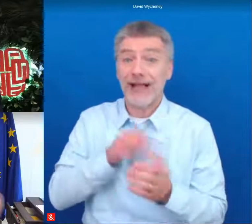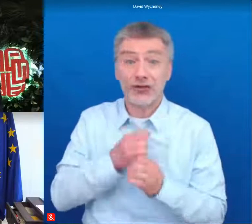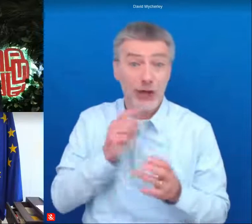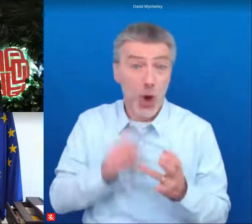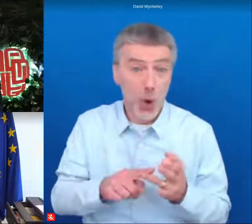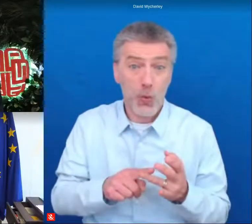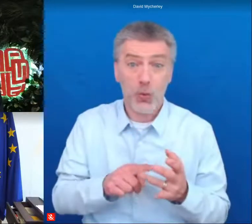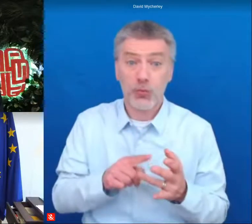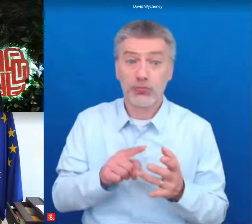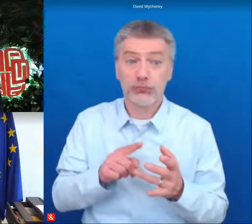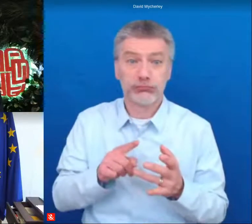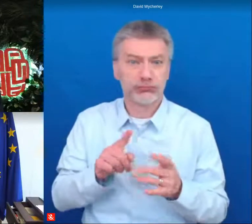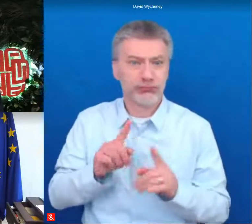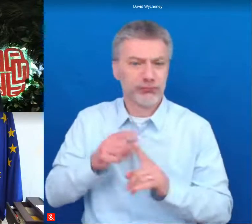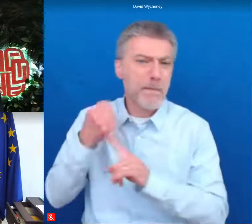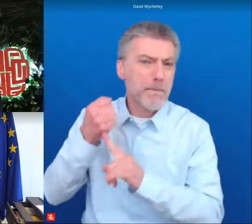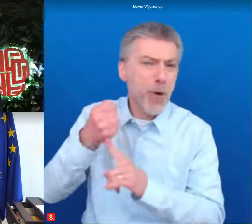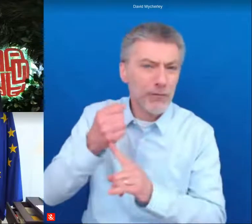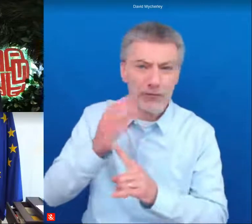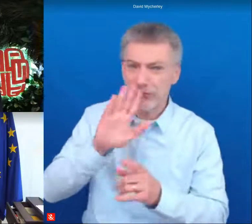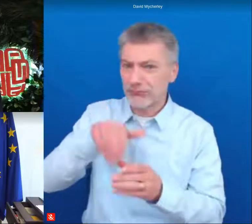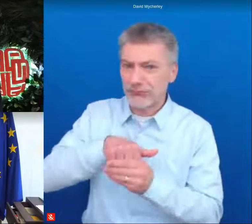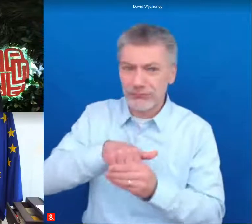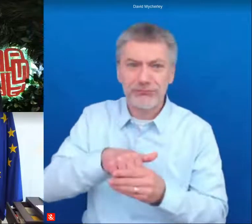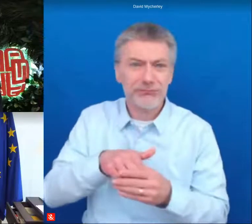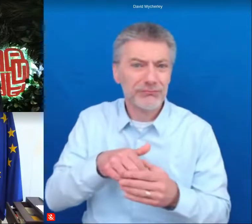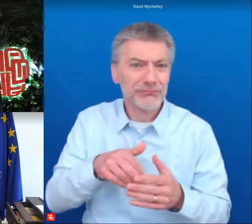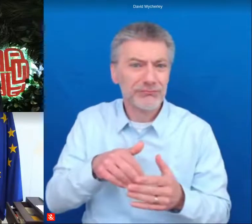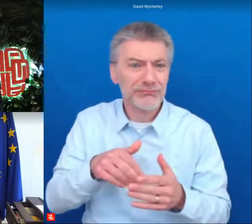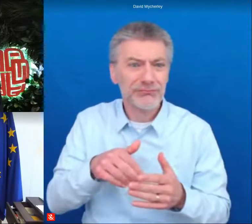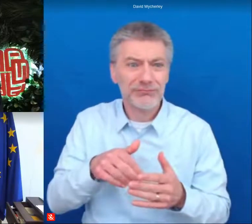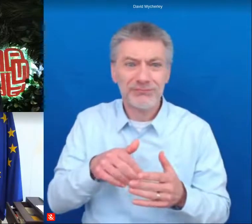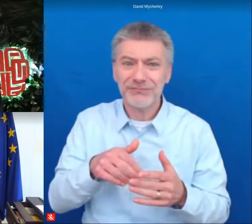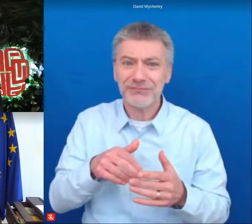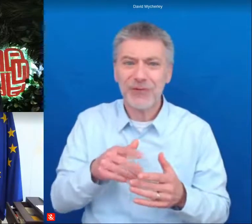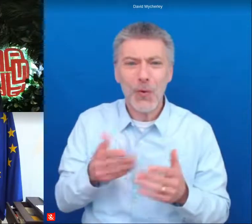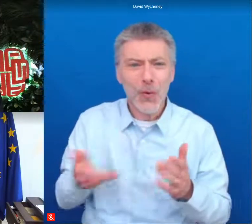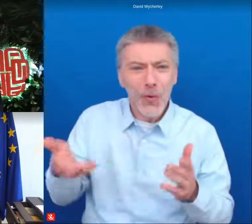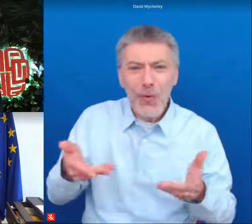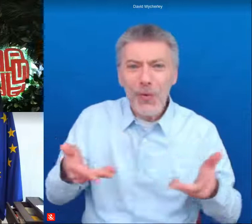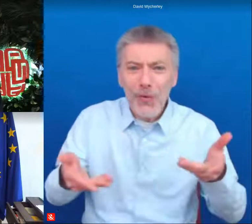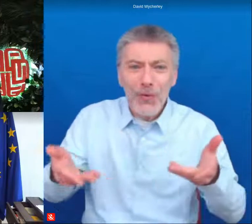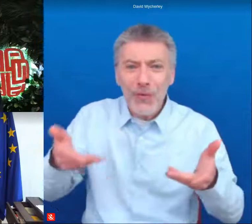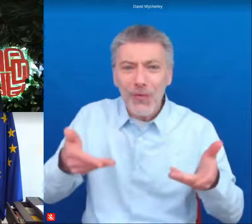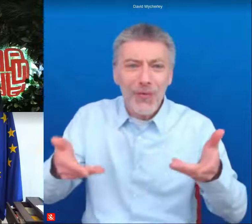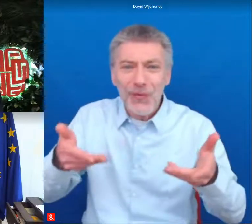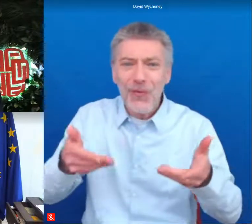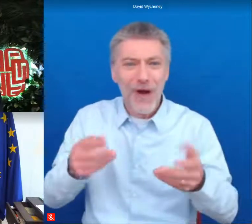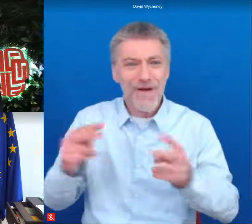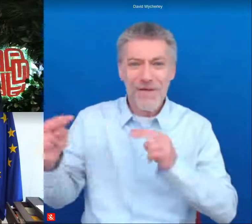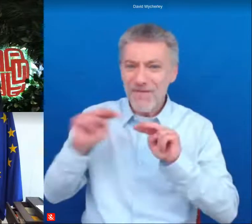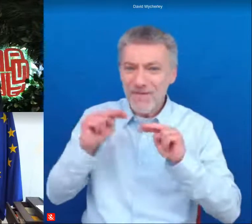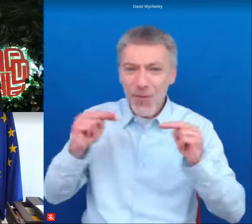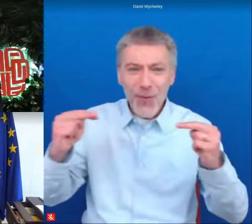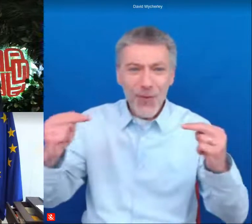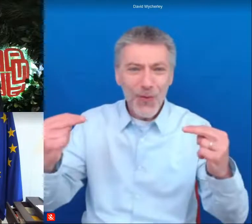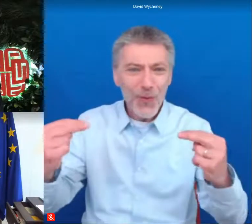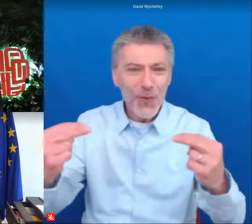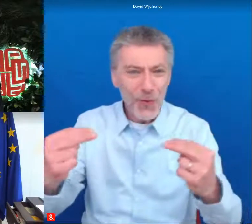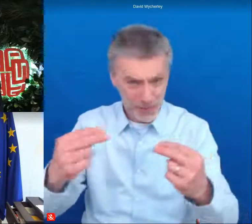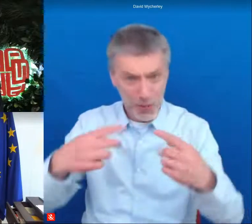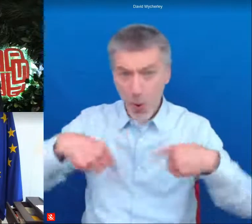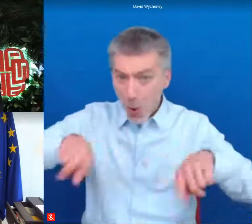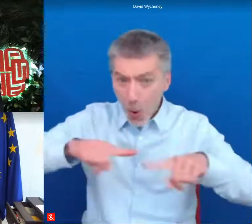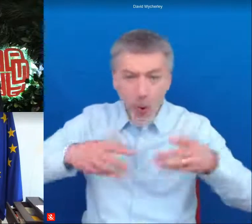all the movements were there so this gave another flavor and another sense of reality and truth to what we were